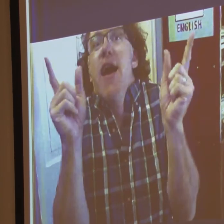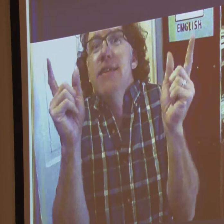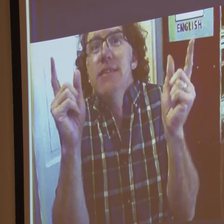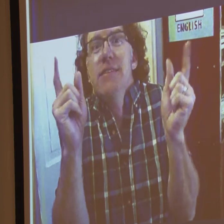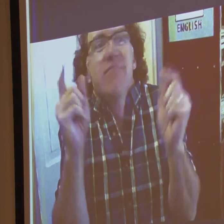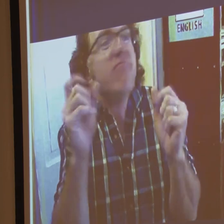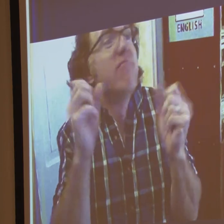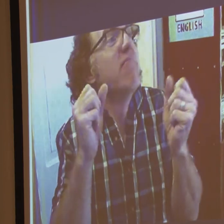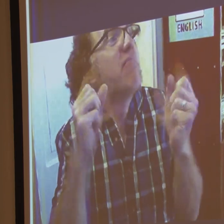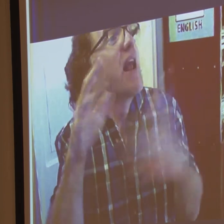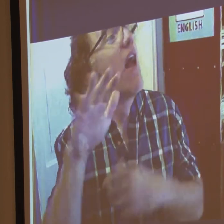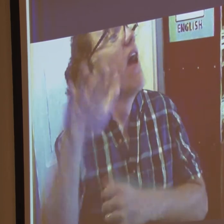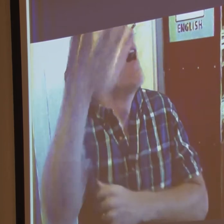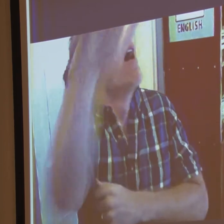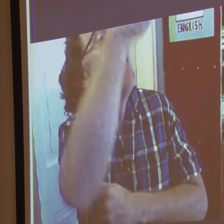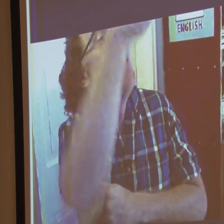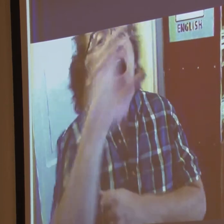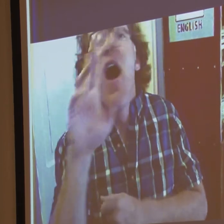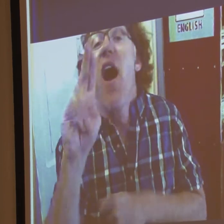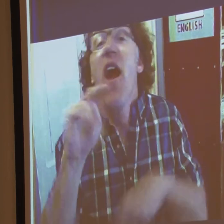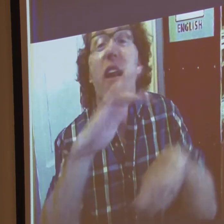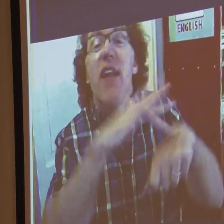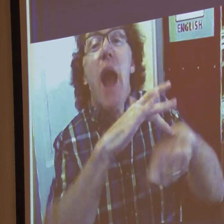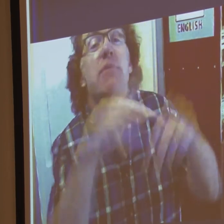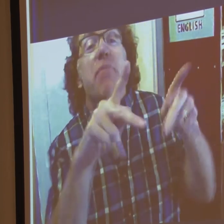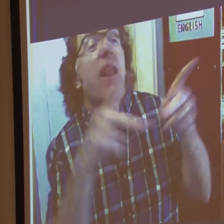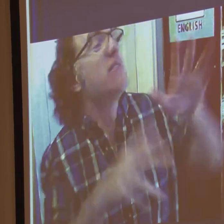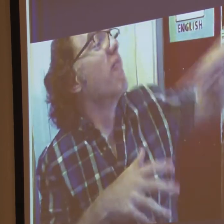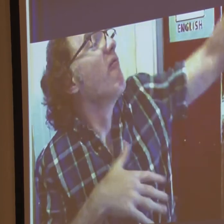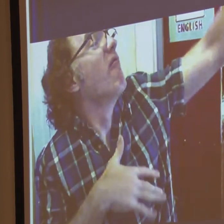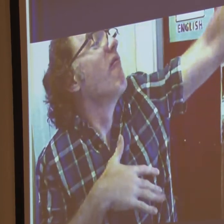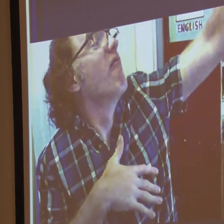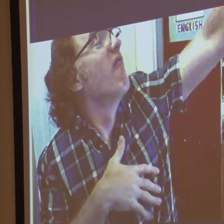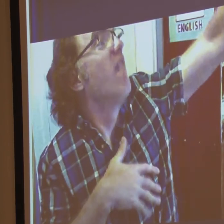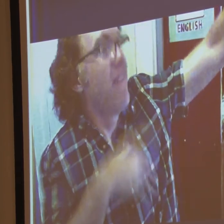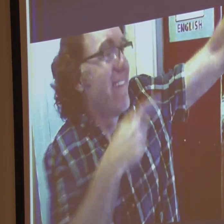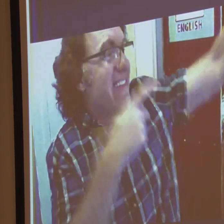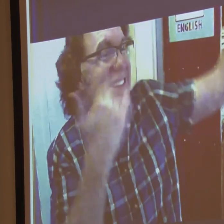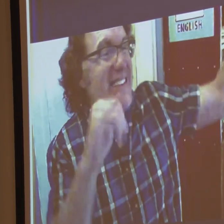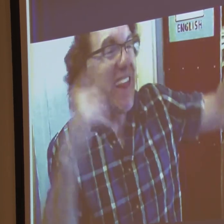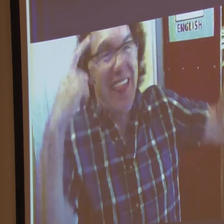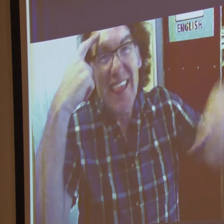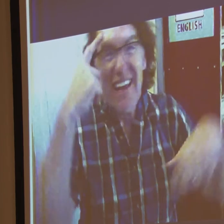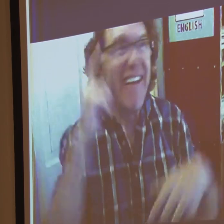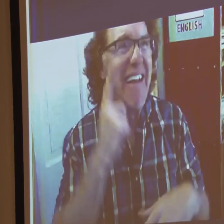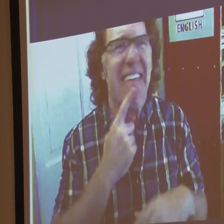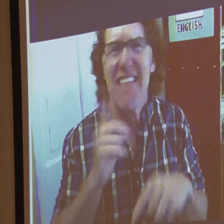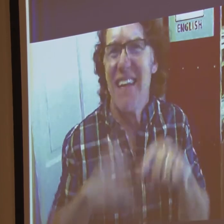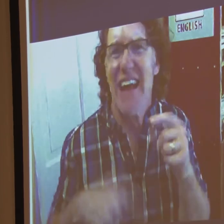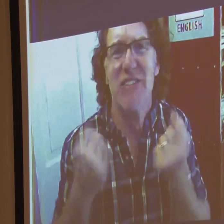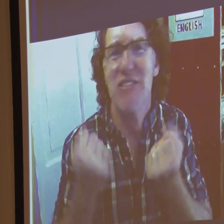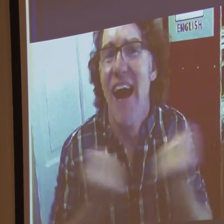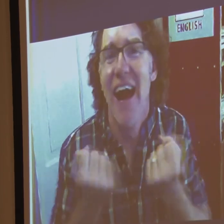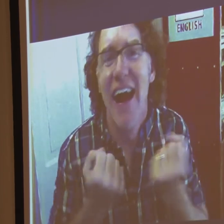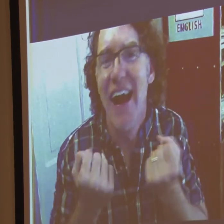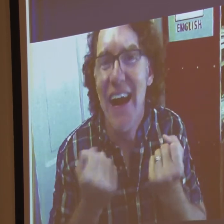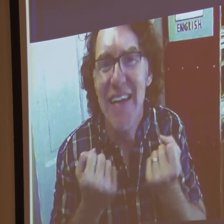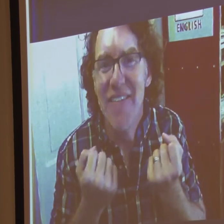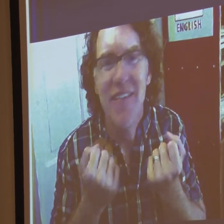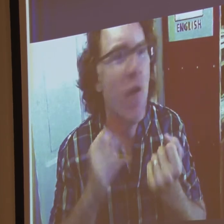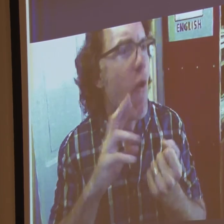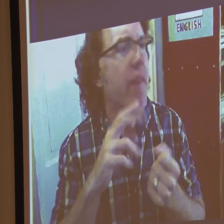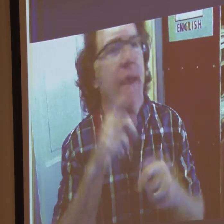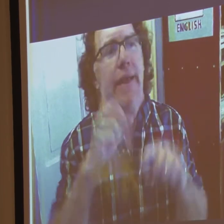And we are always so surprised when we meet people that have never, ever even met a deaf person.